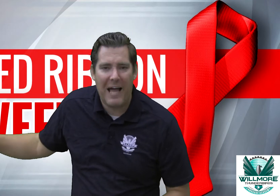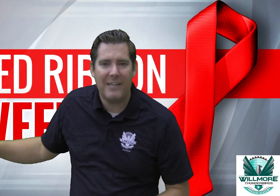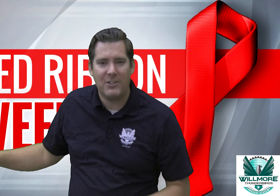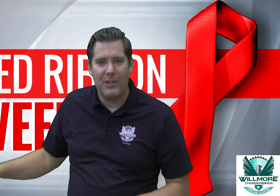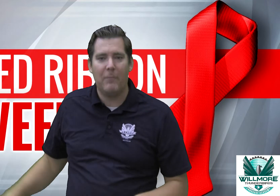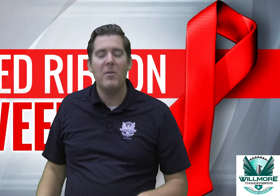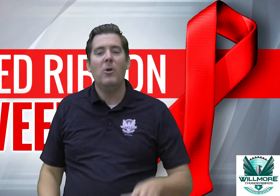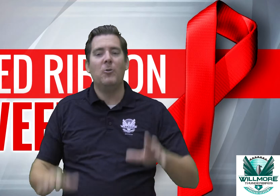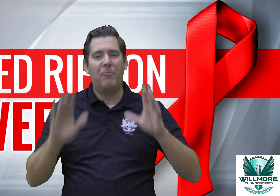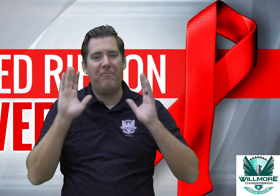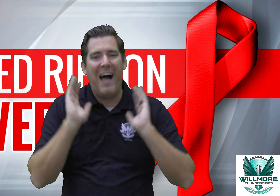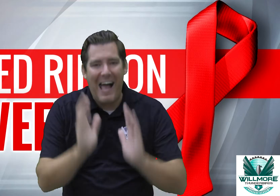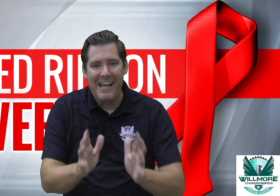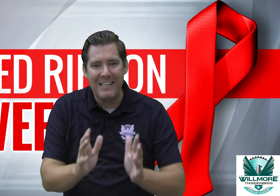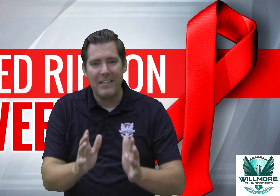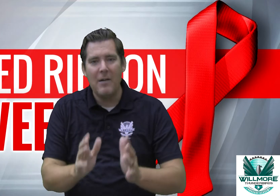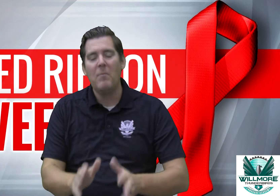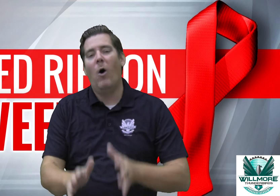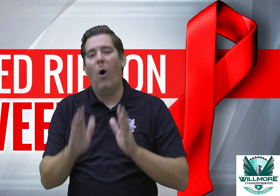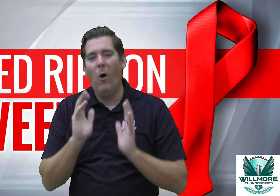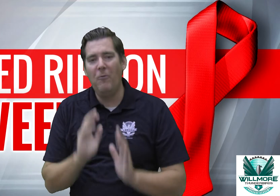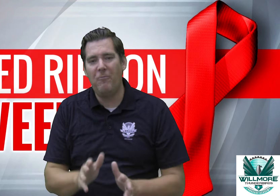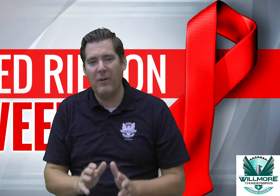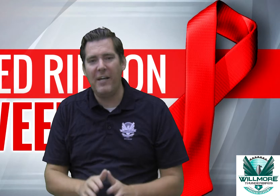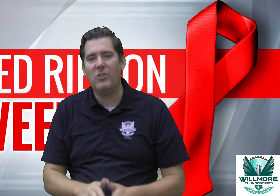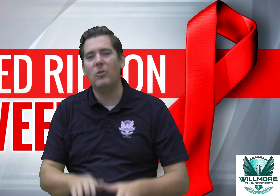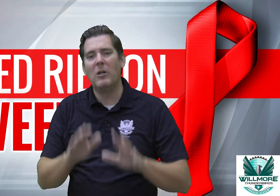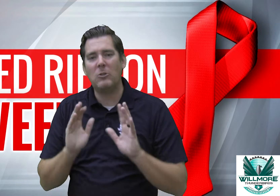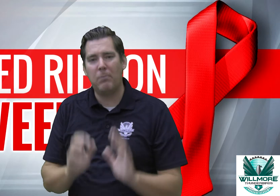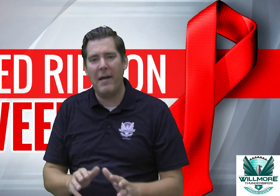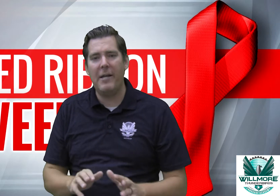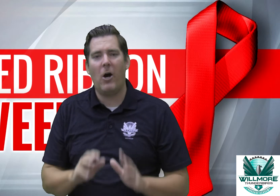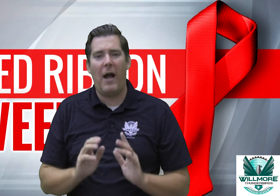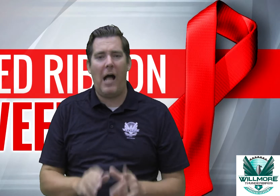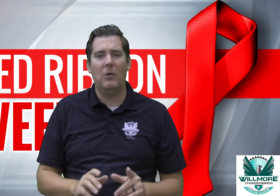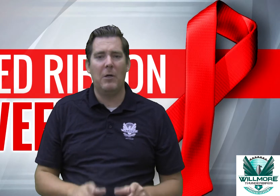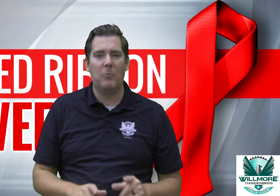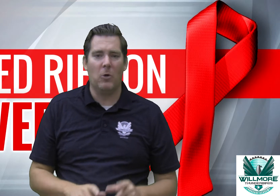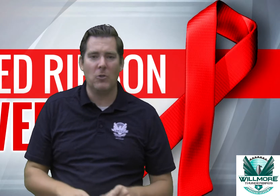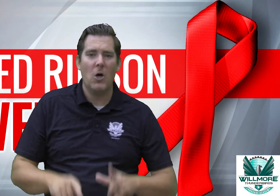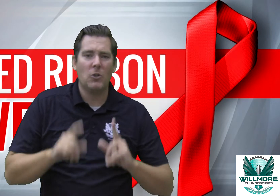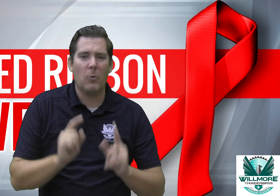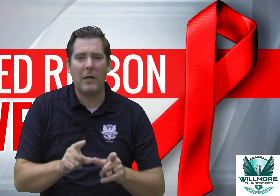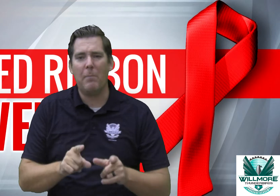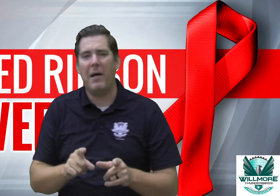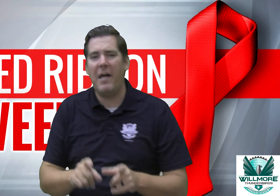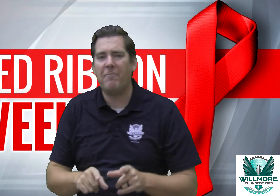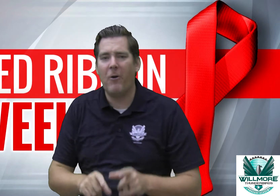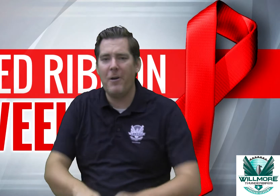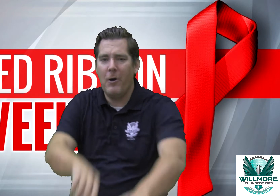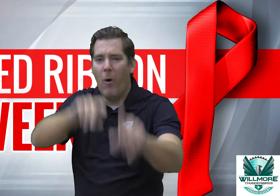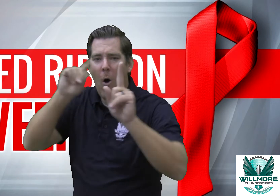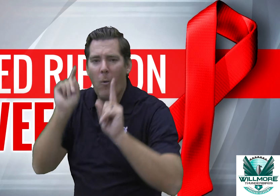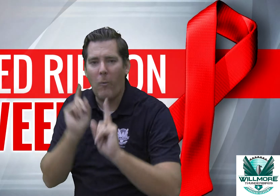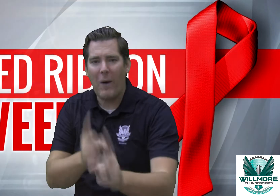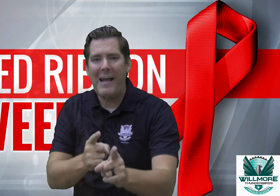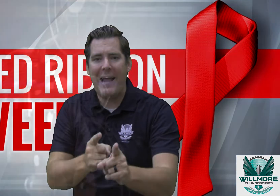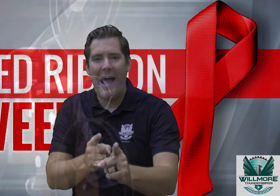last year to find old footage to explain our Halloween rules so we're going to play that for you right now